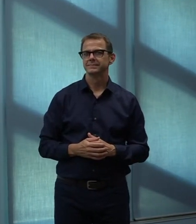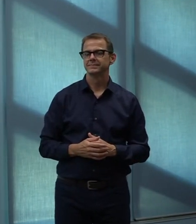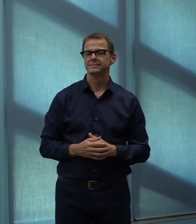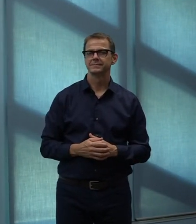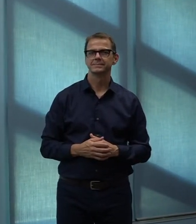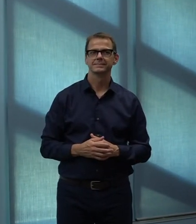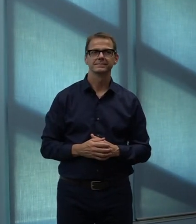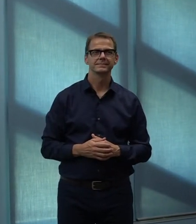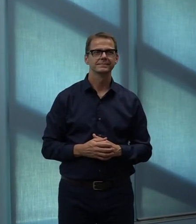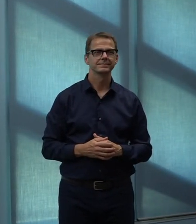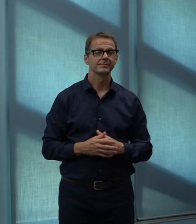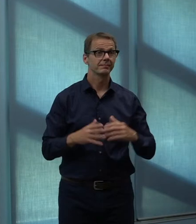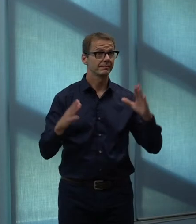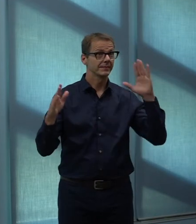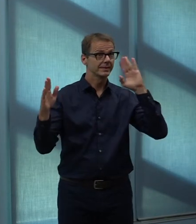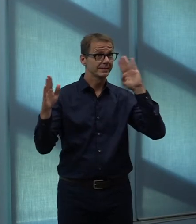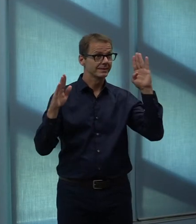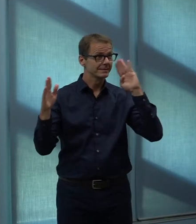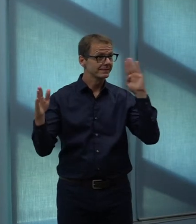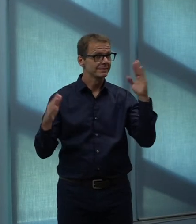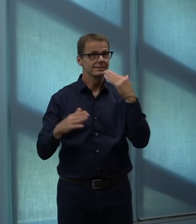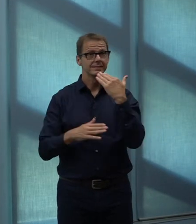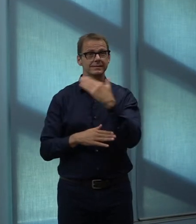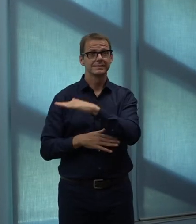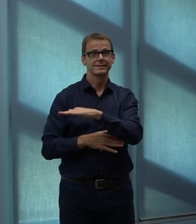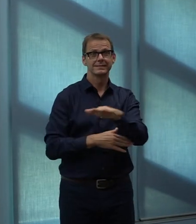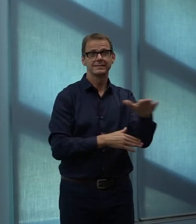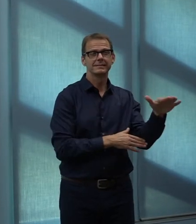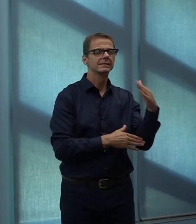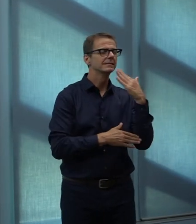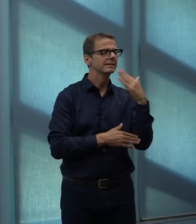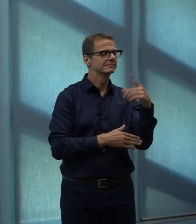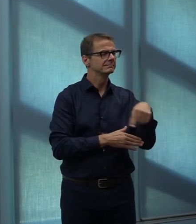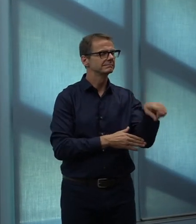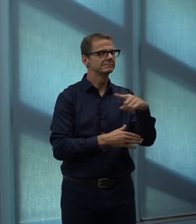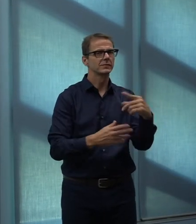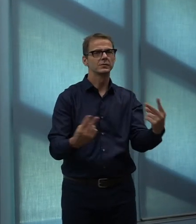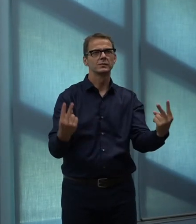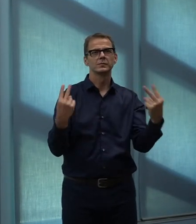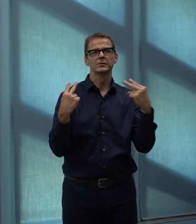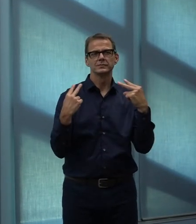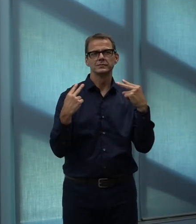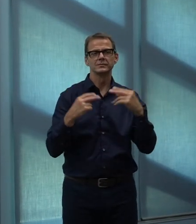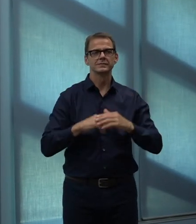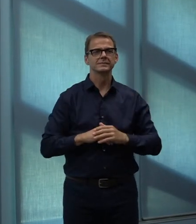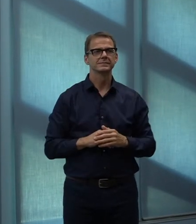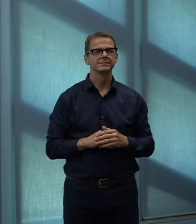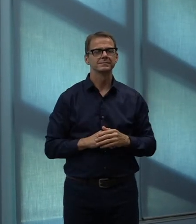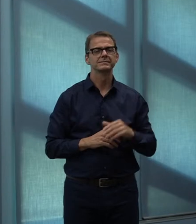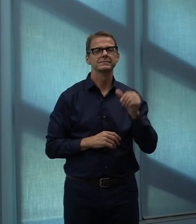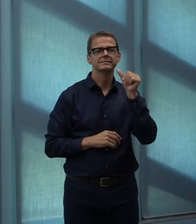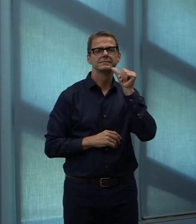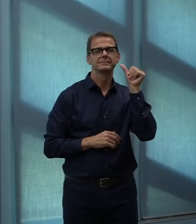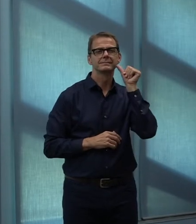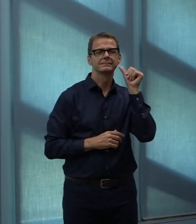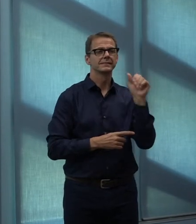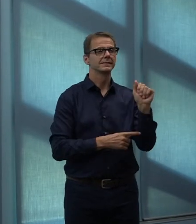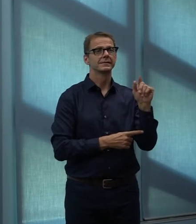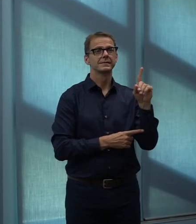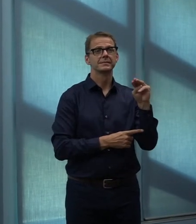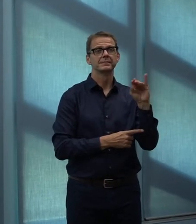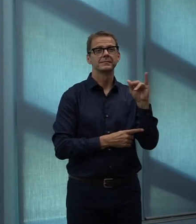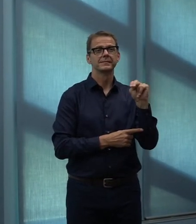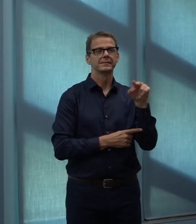Good afternoon, everyone. Thank you for joining us today. Yesterday, administration provided an update to City Council on turf maintenance.